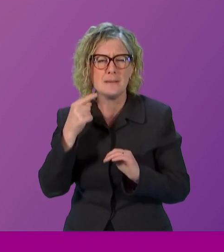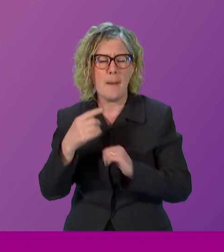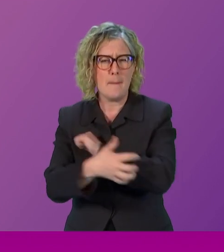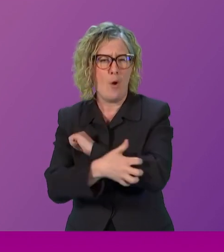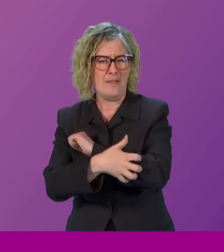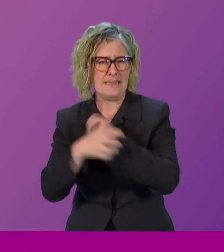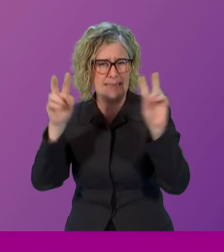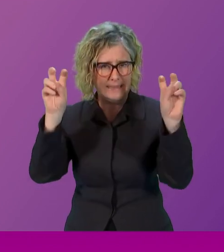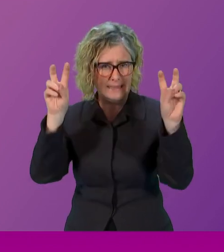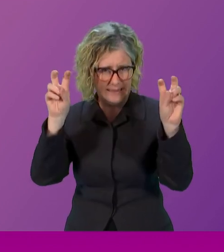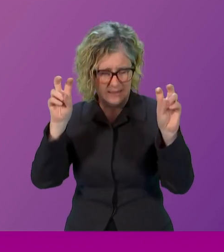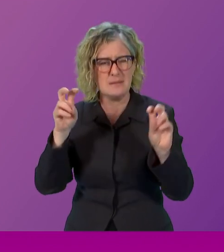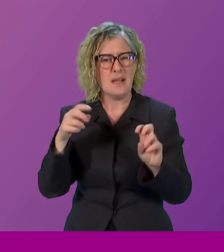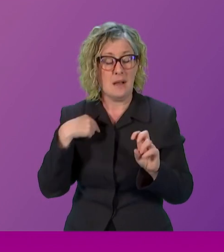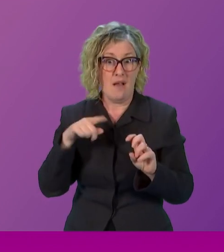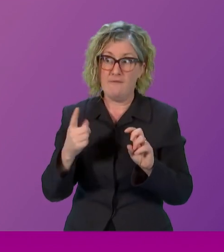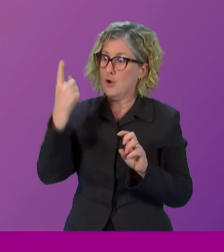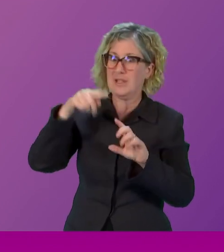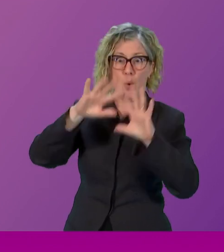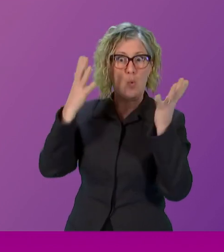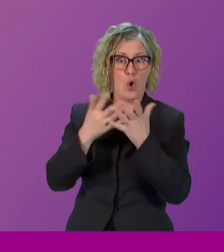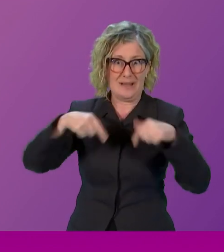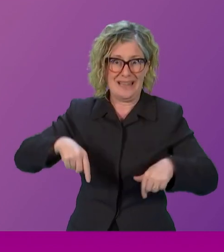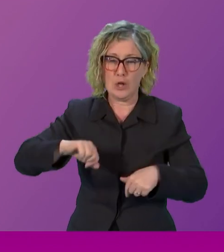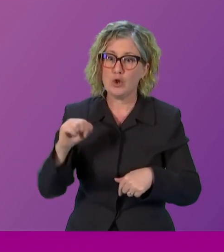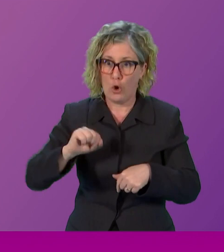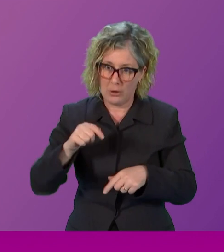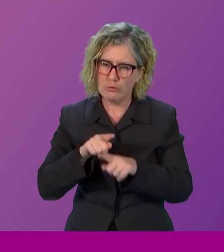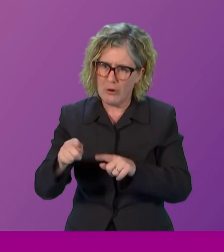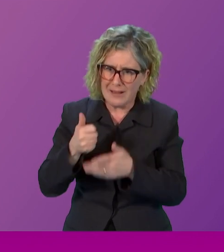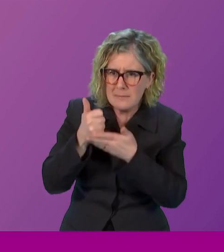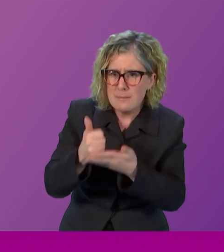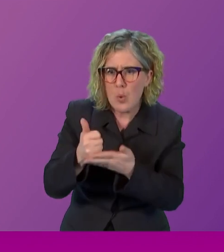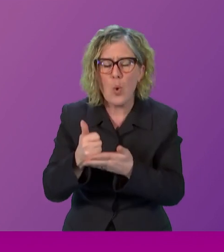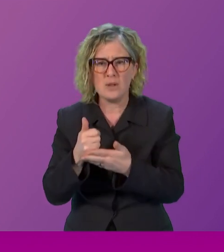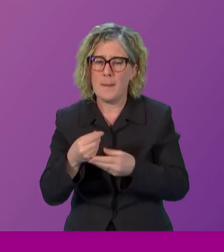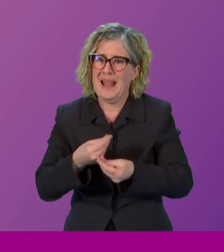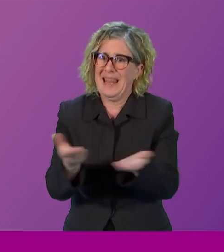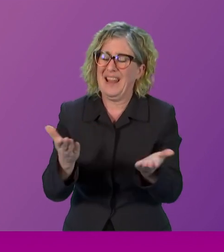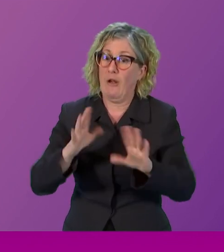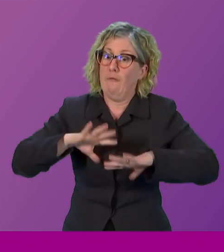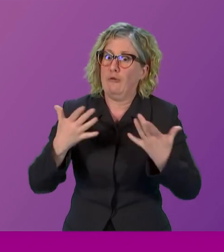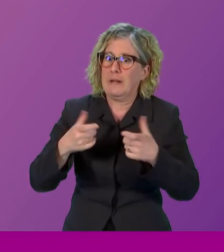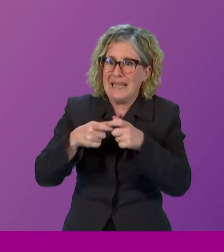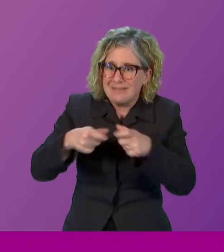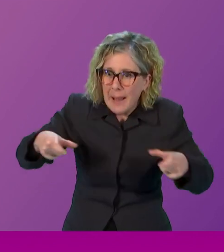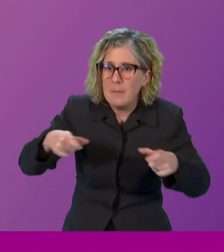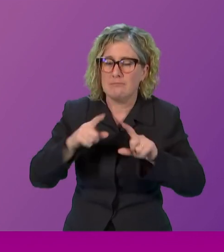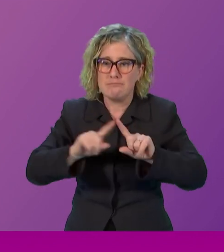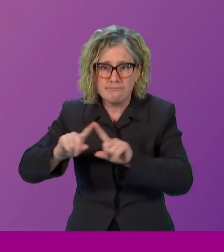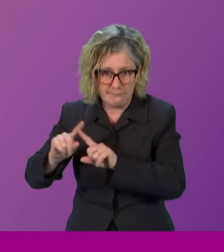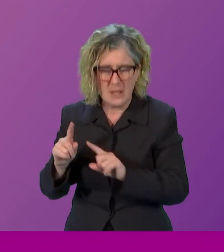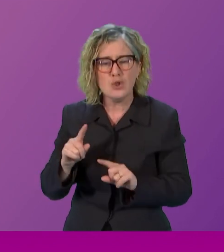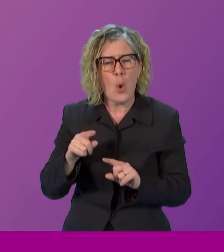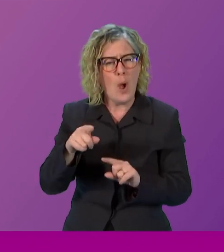kind in the world, and I believe this is a huge step forward for women. It gives access to women to get free period products. Could you tell us how